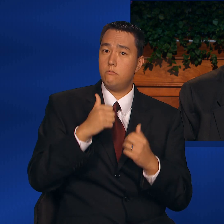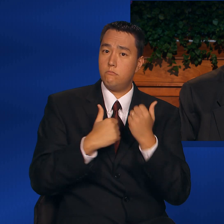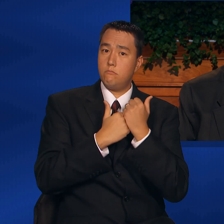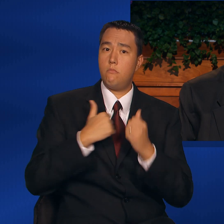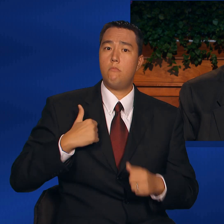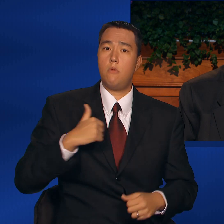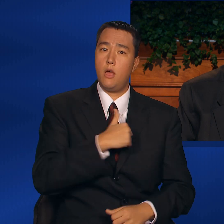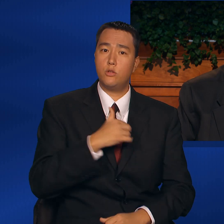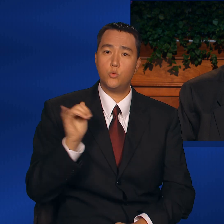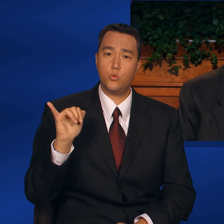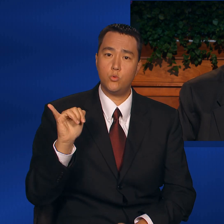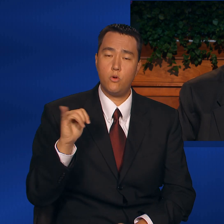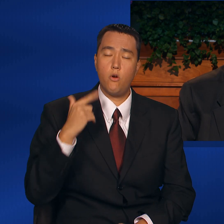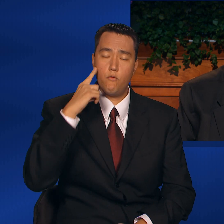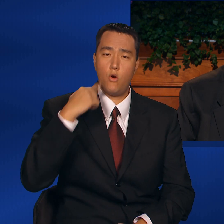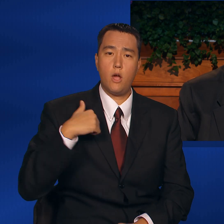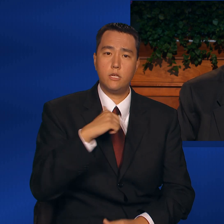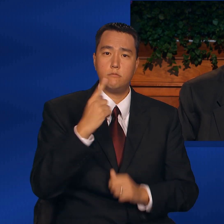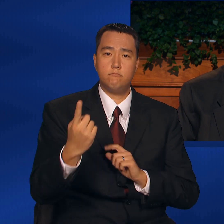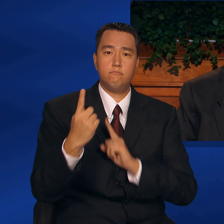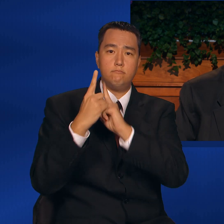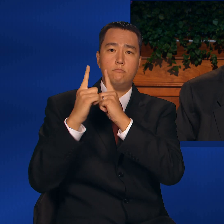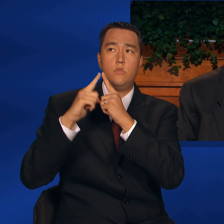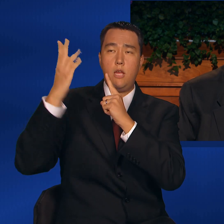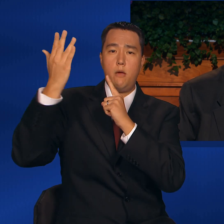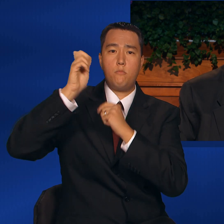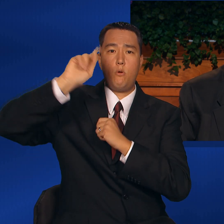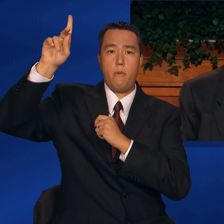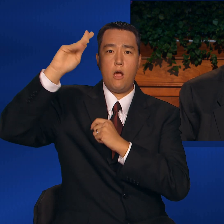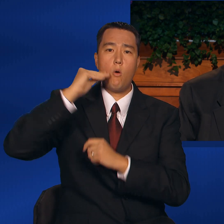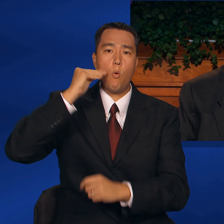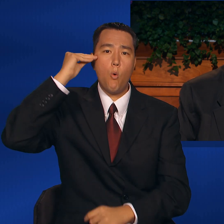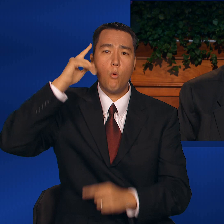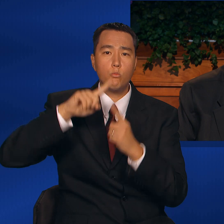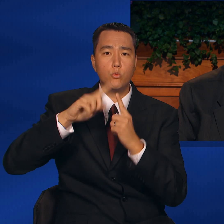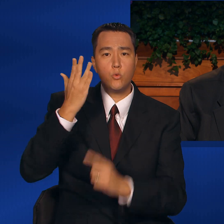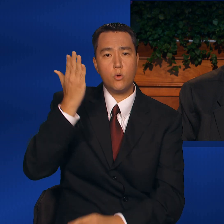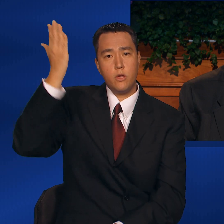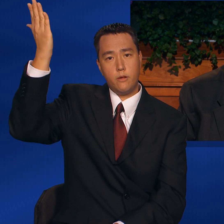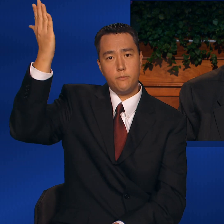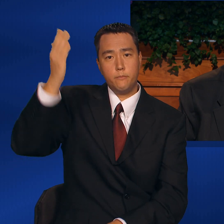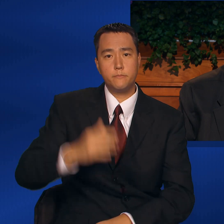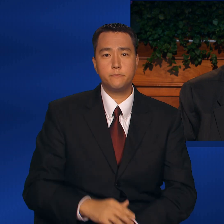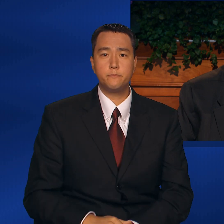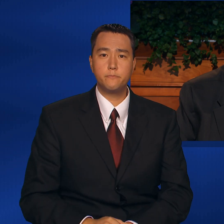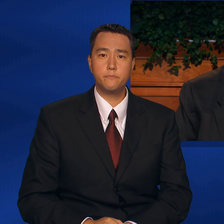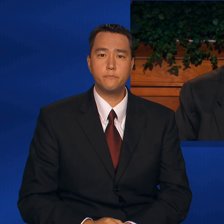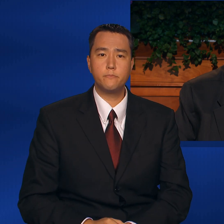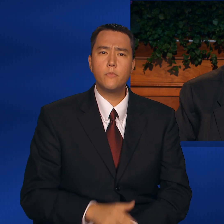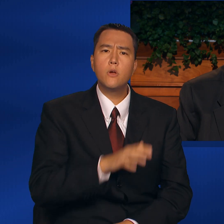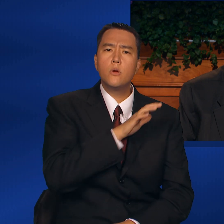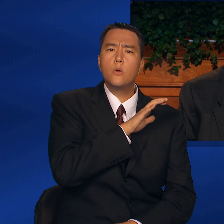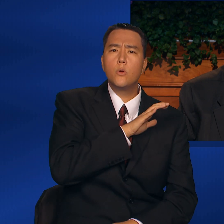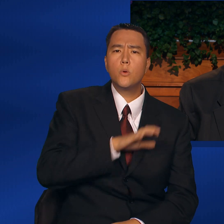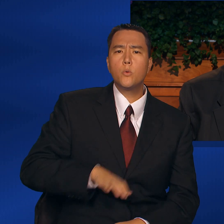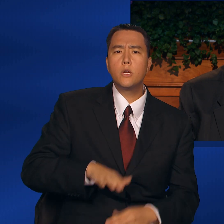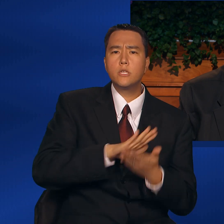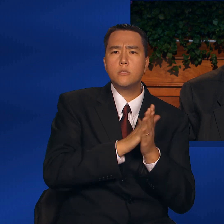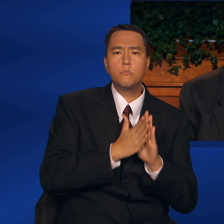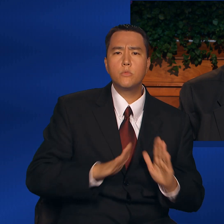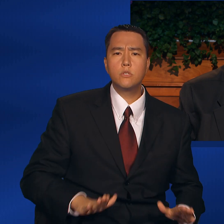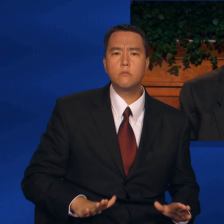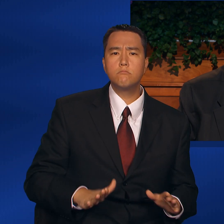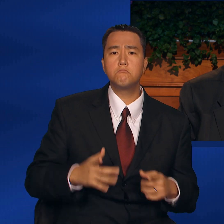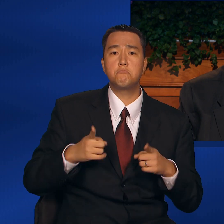come to ourselves and come home to Him. Christian peace. Throughout